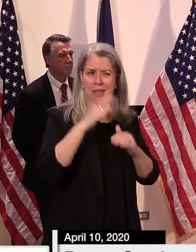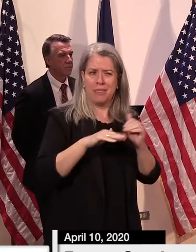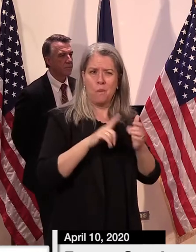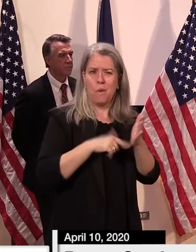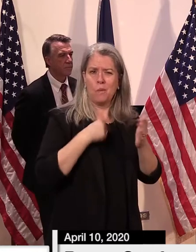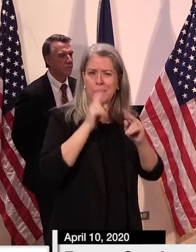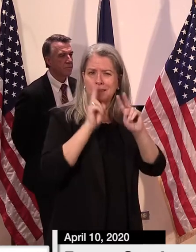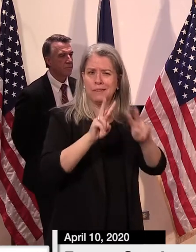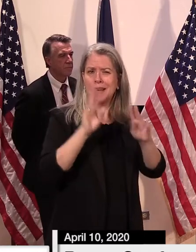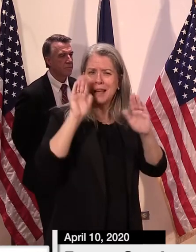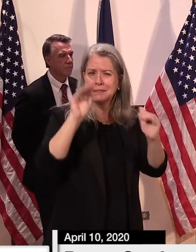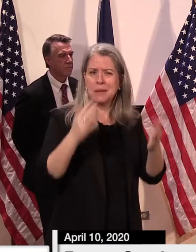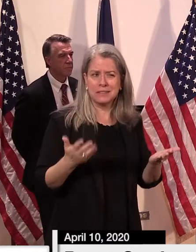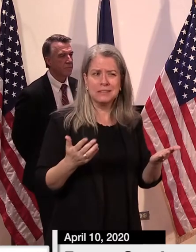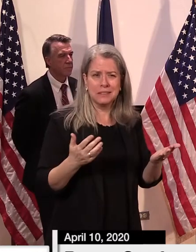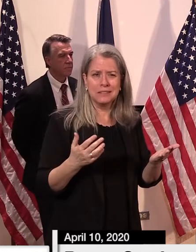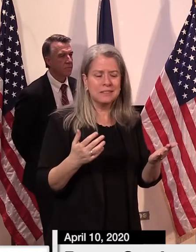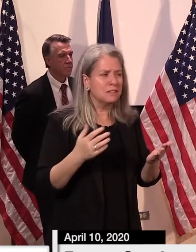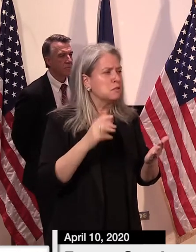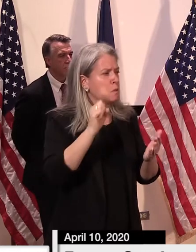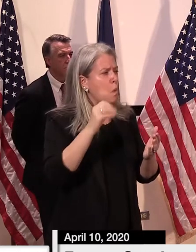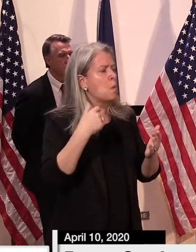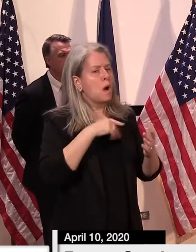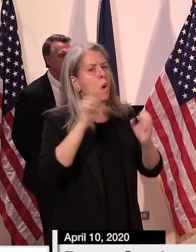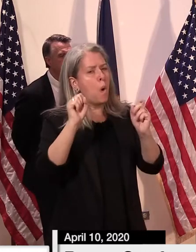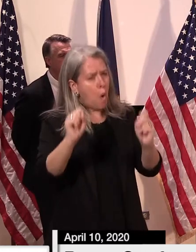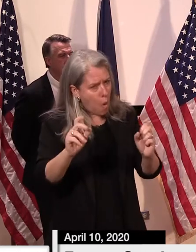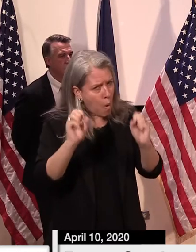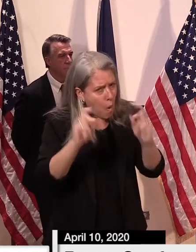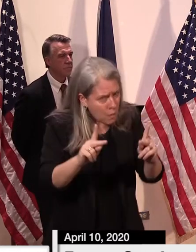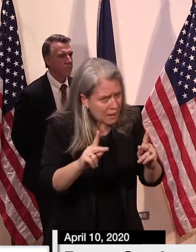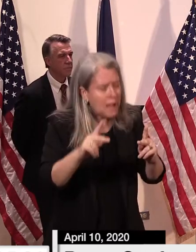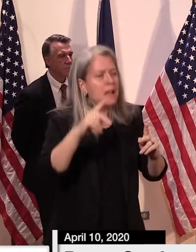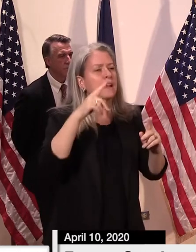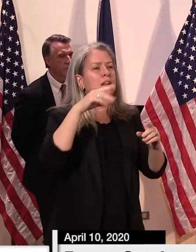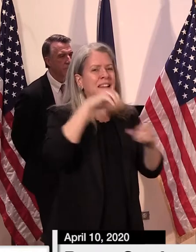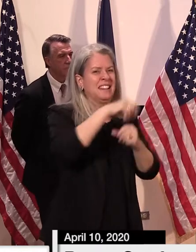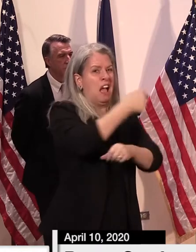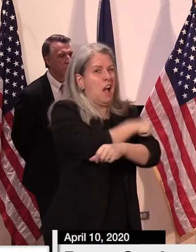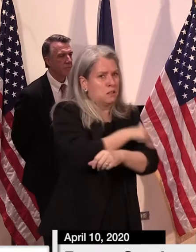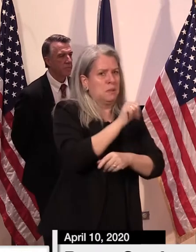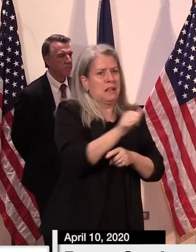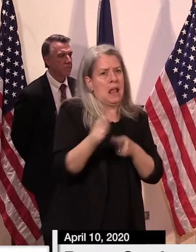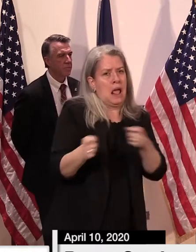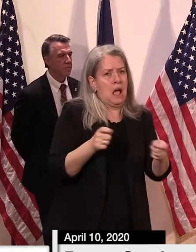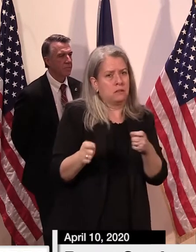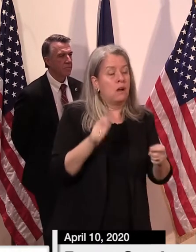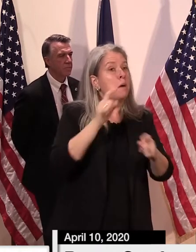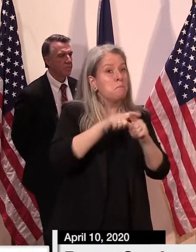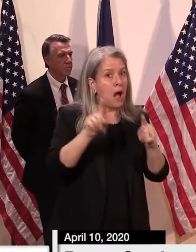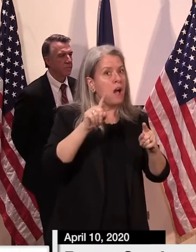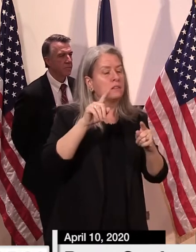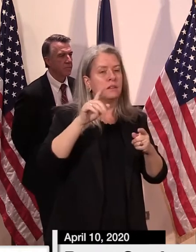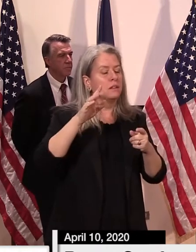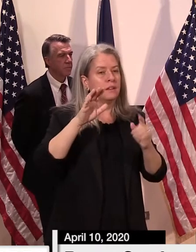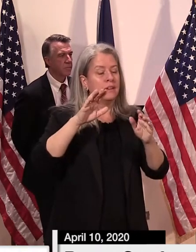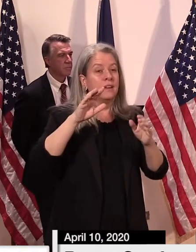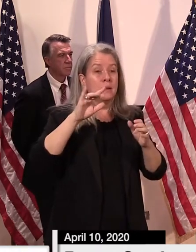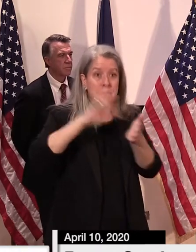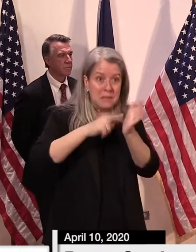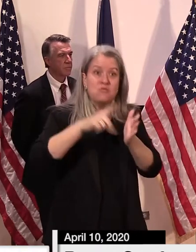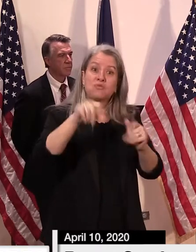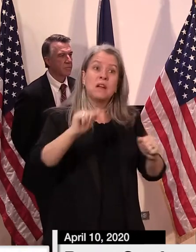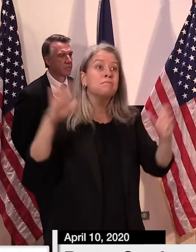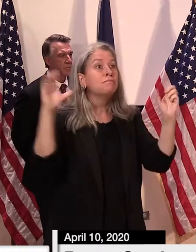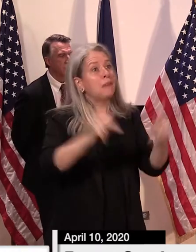last week. However, this point underscores the limited margin of error that exist and the need to double down on our